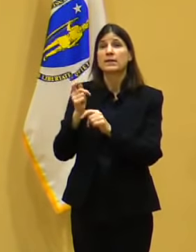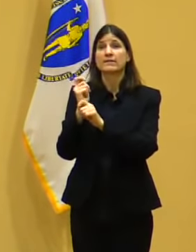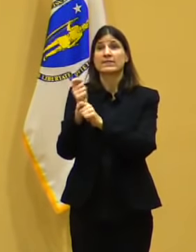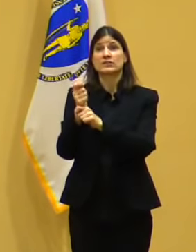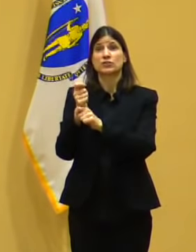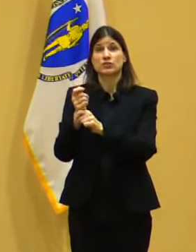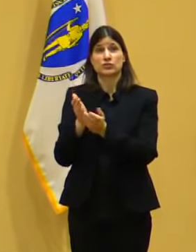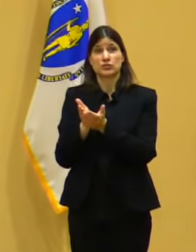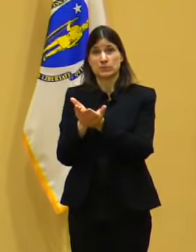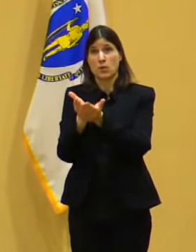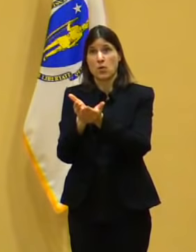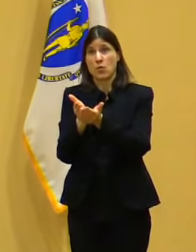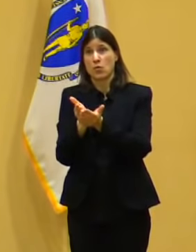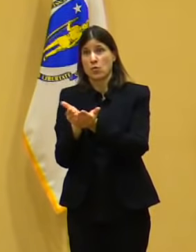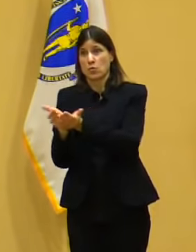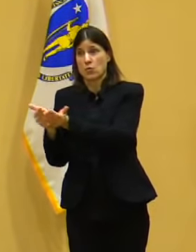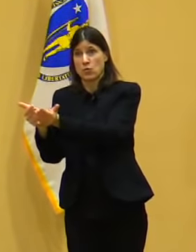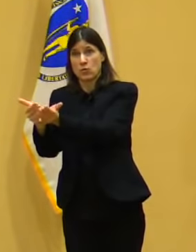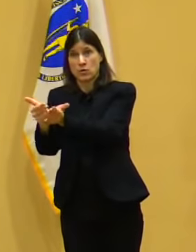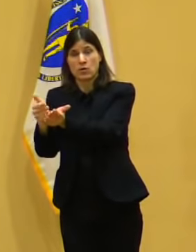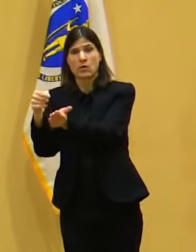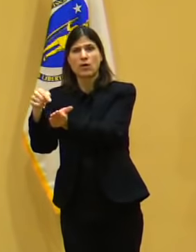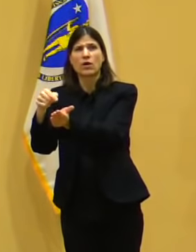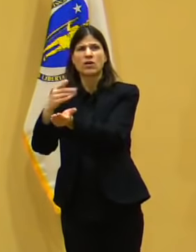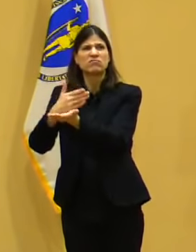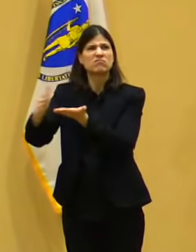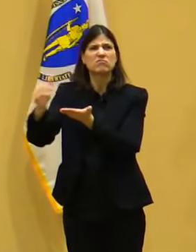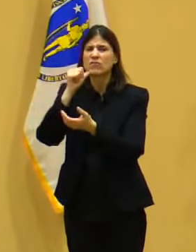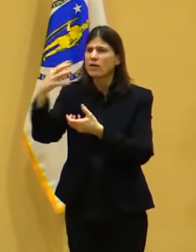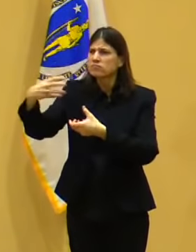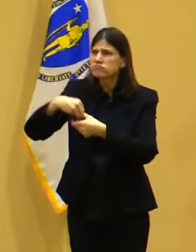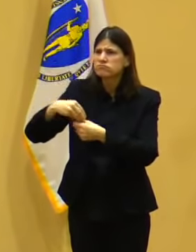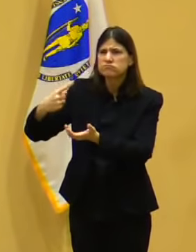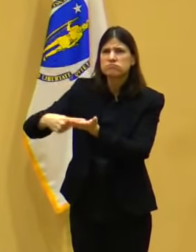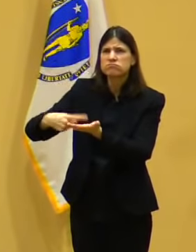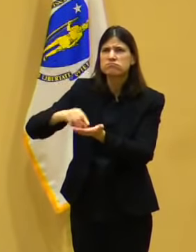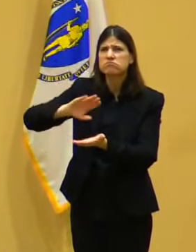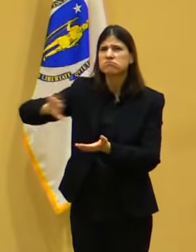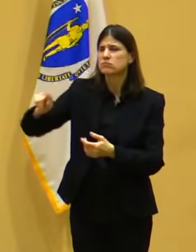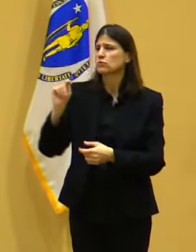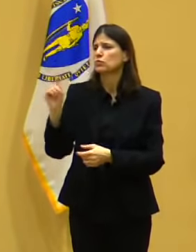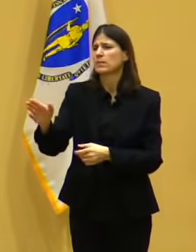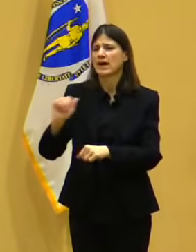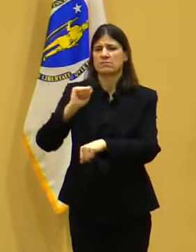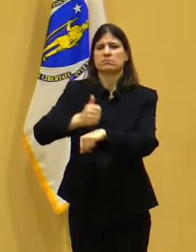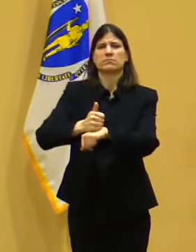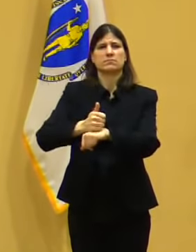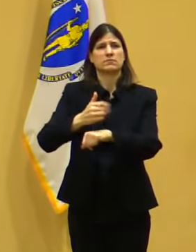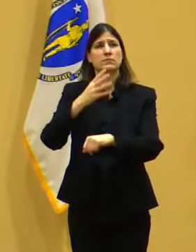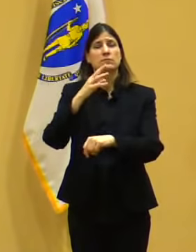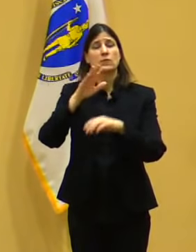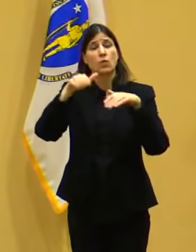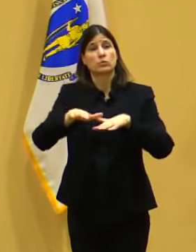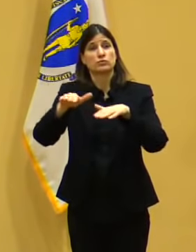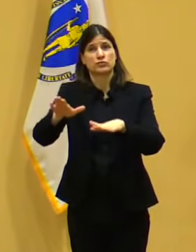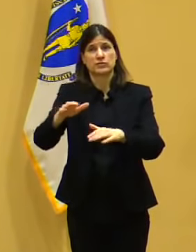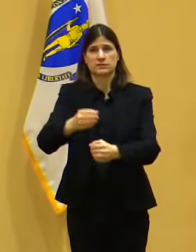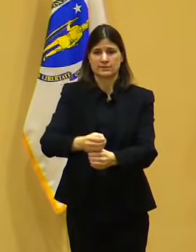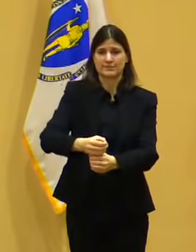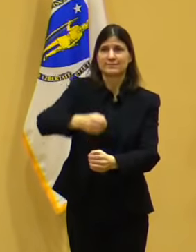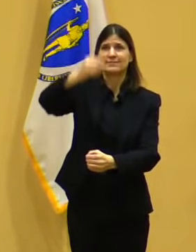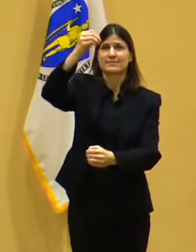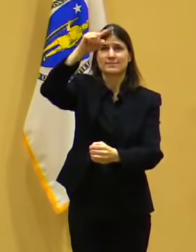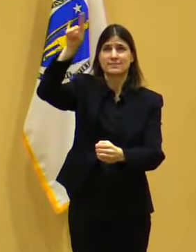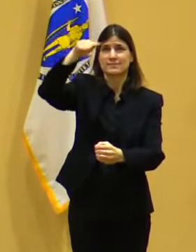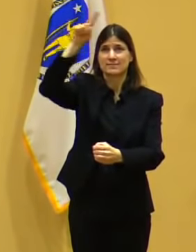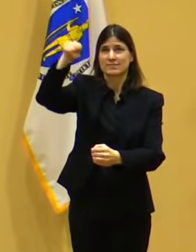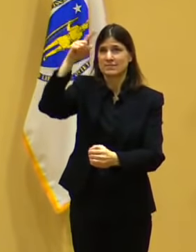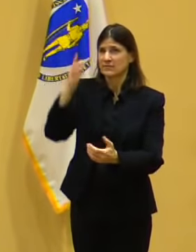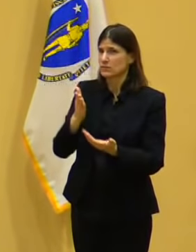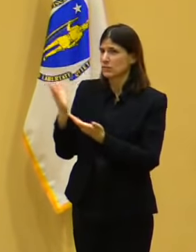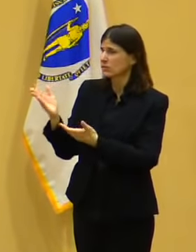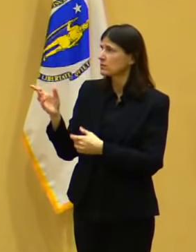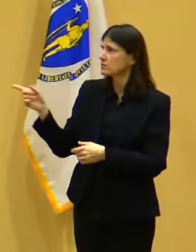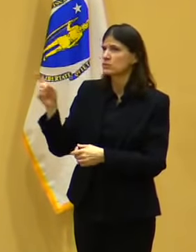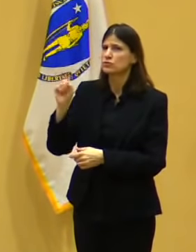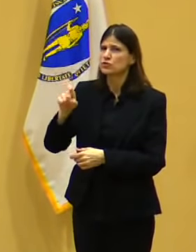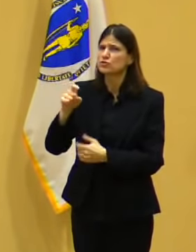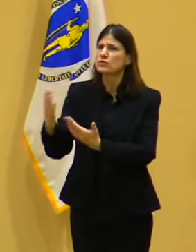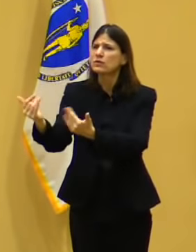what